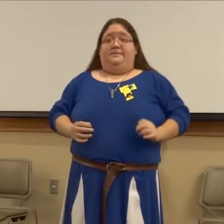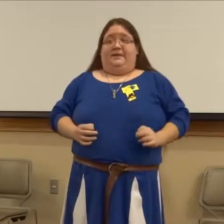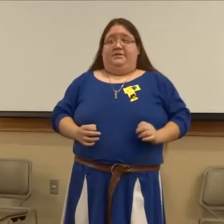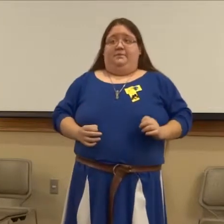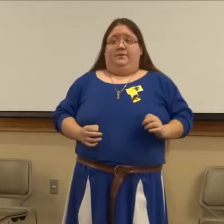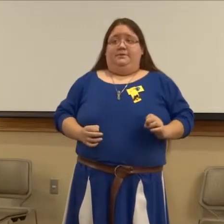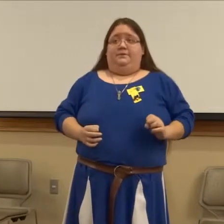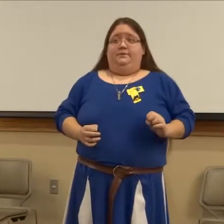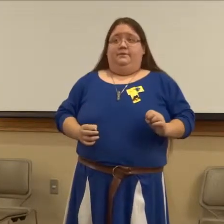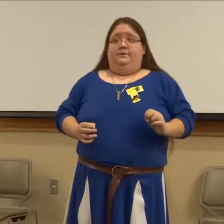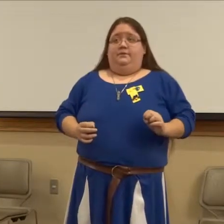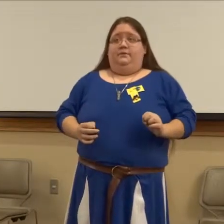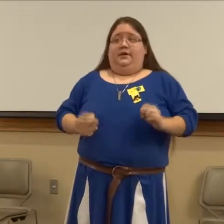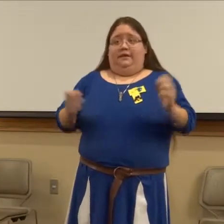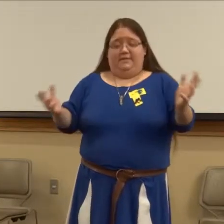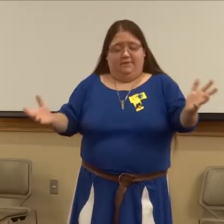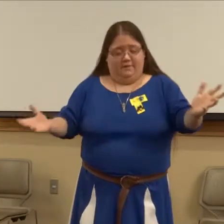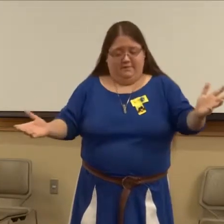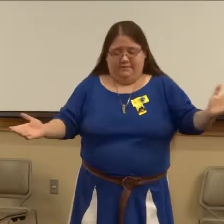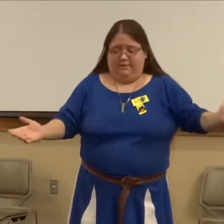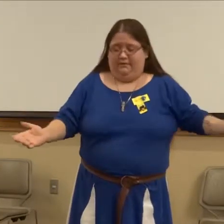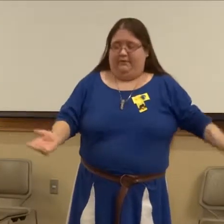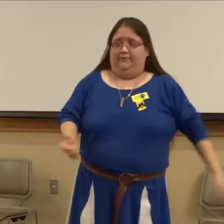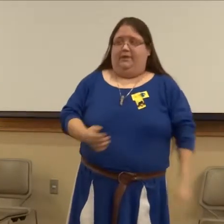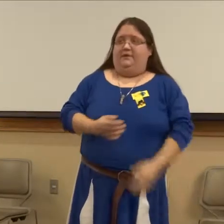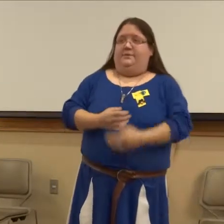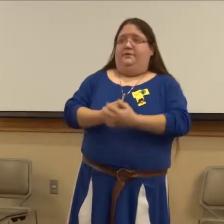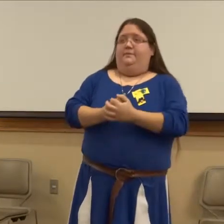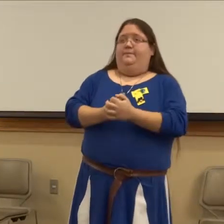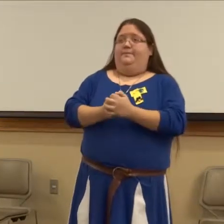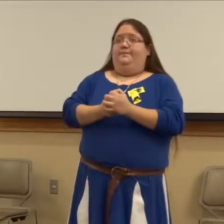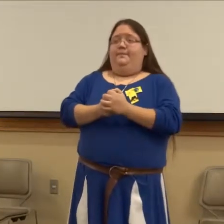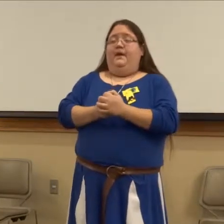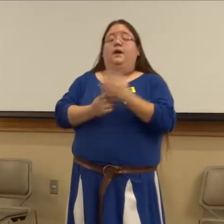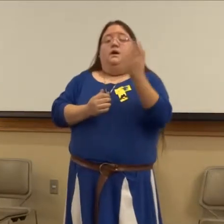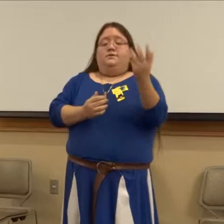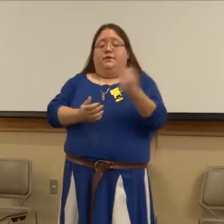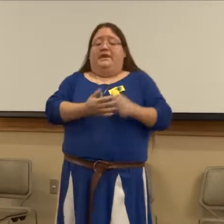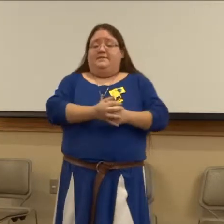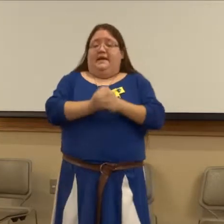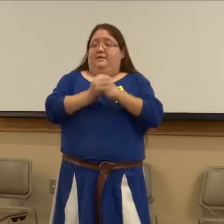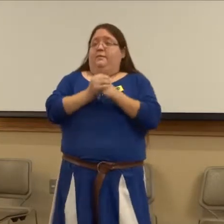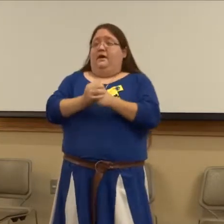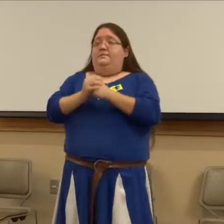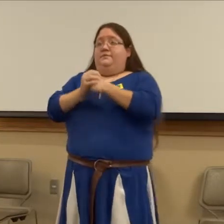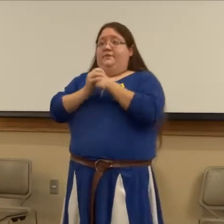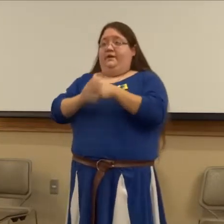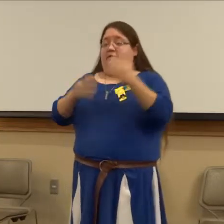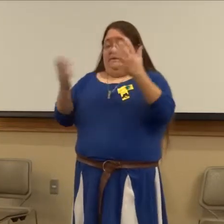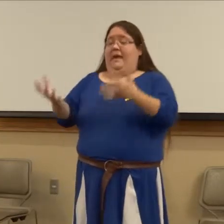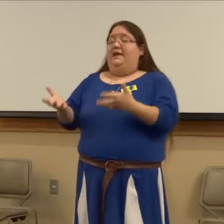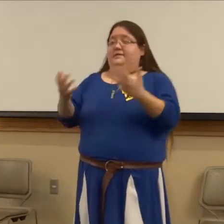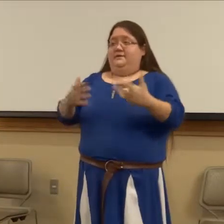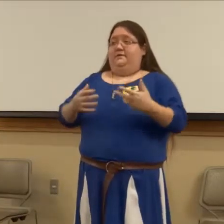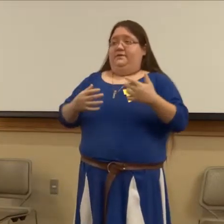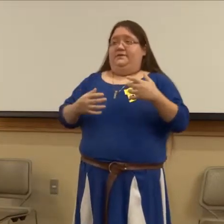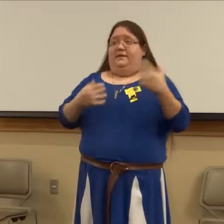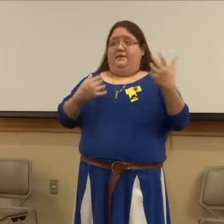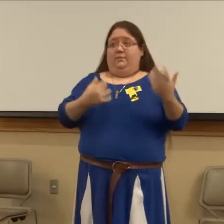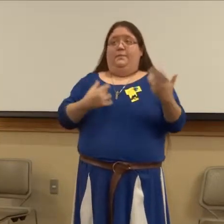bedchambers, and lays with him as a wife would lay with a husband. So, the next day, we come to find, the man discovers that the woman